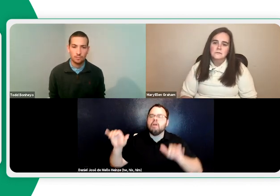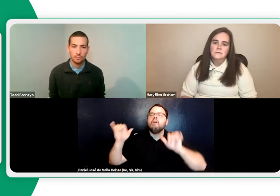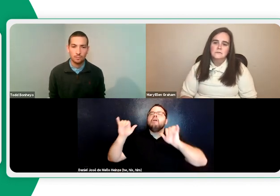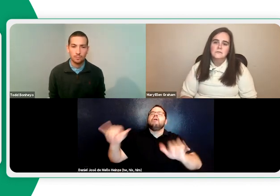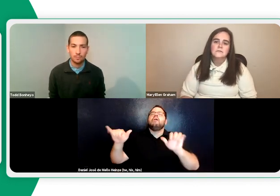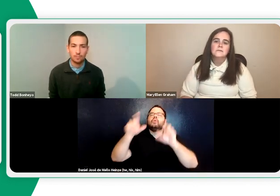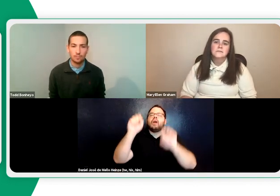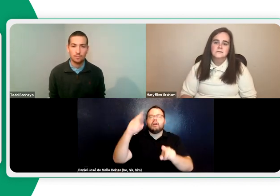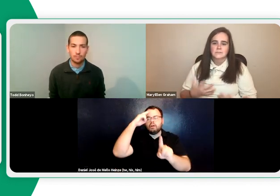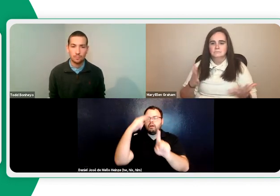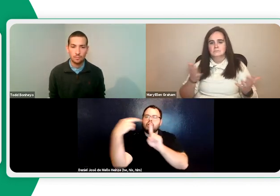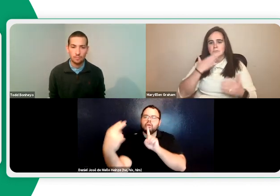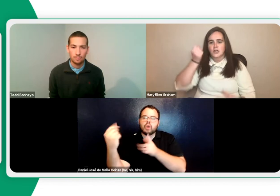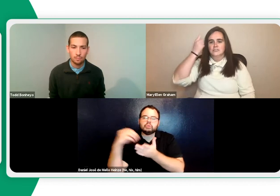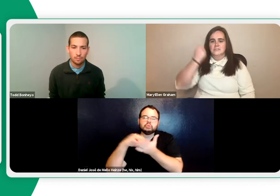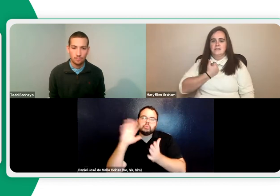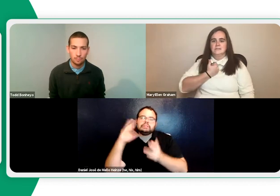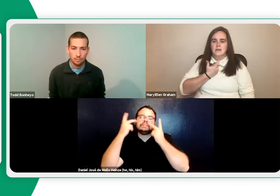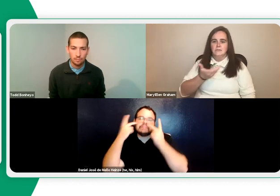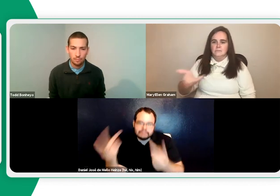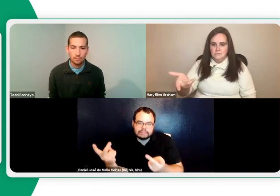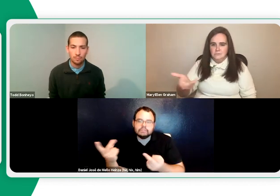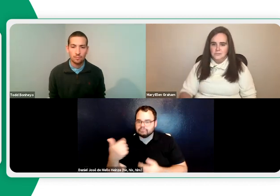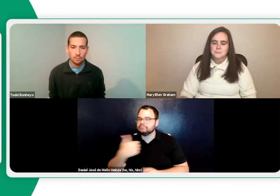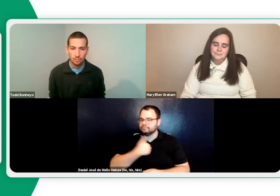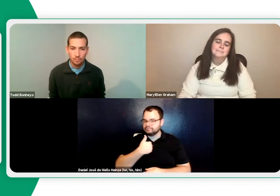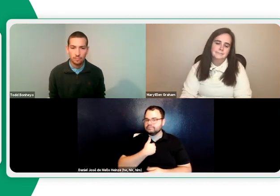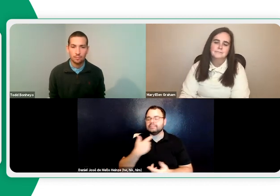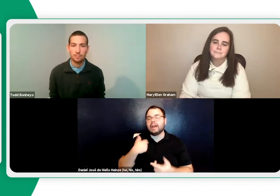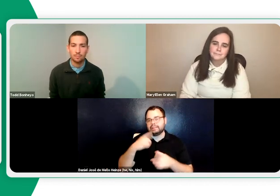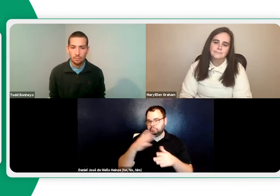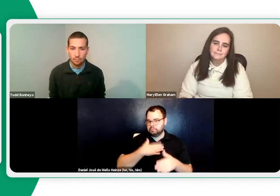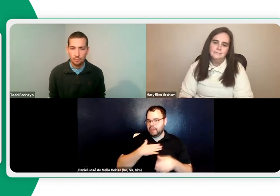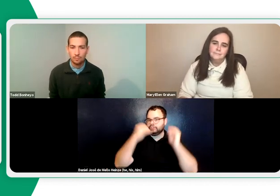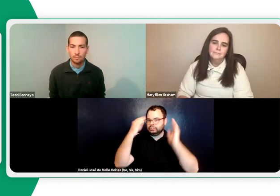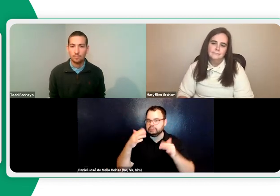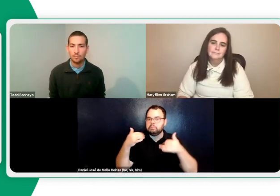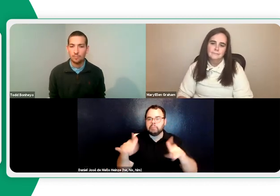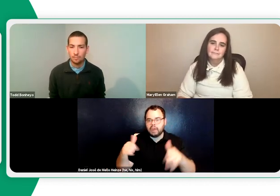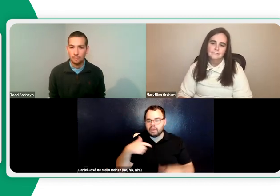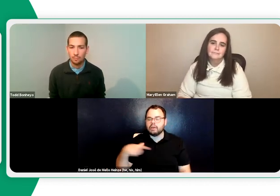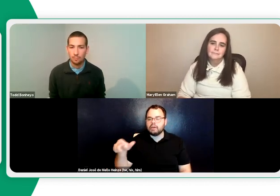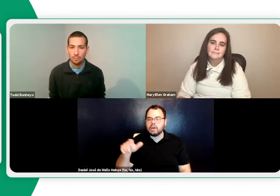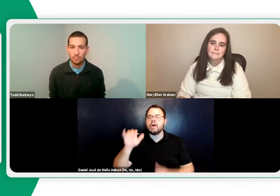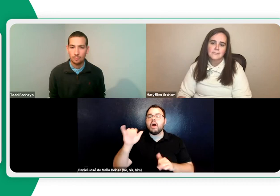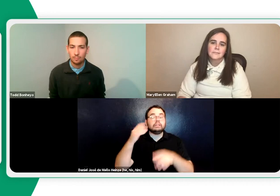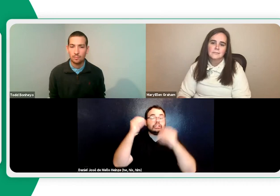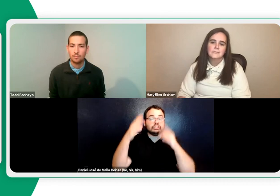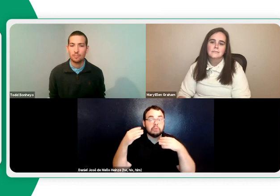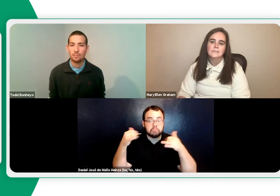to experience what their students will experience so that they can then explain it to their class. got to understand it yourself first.